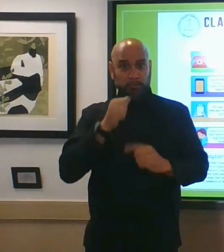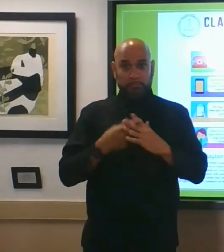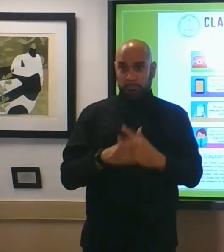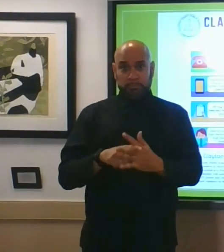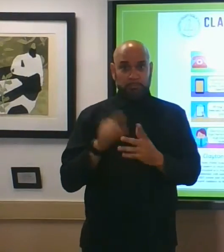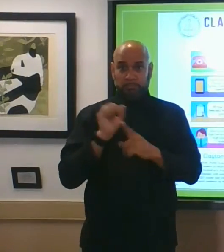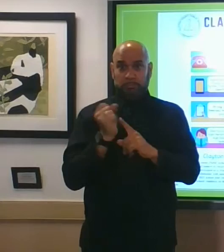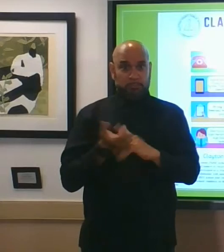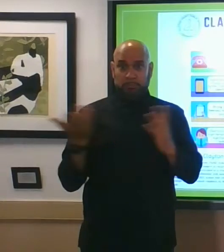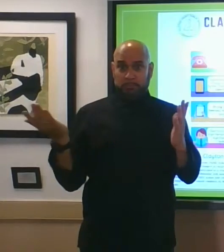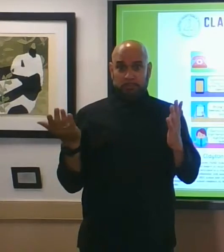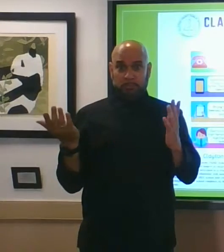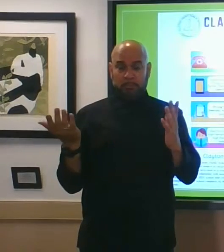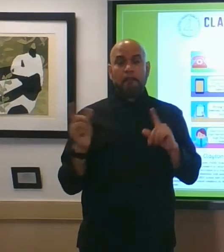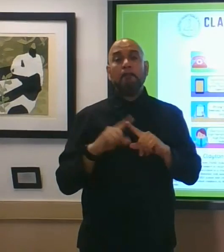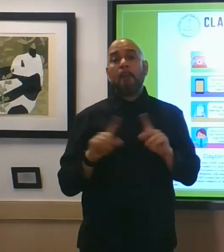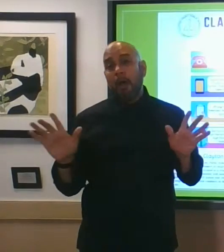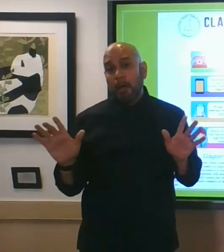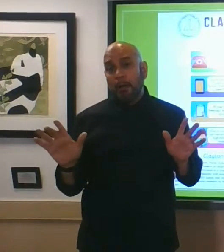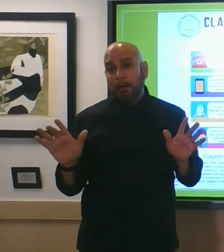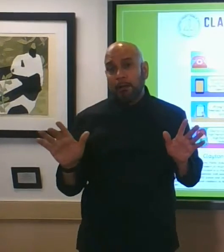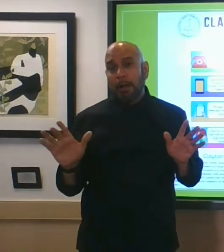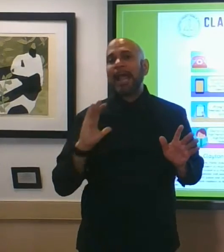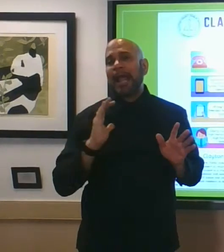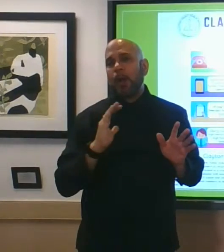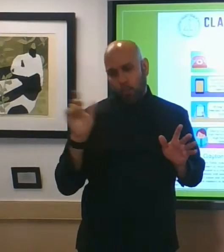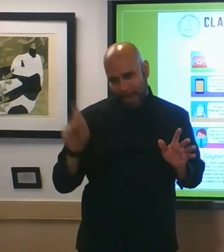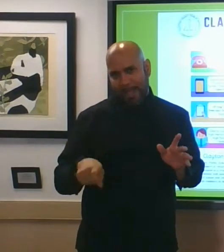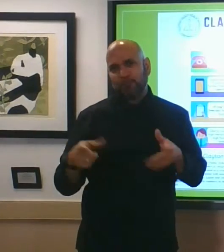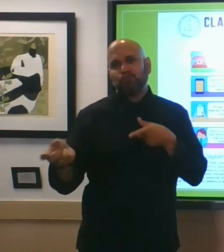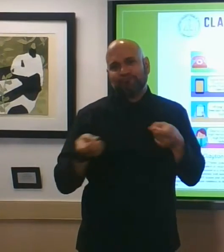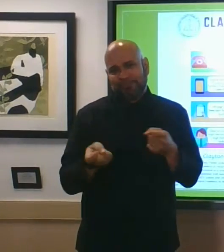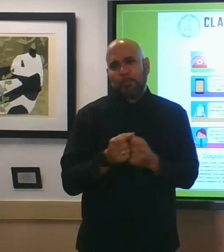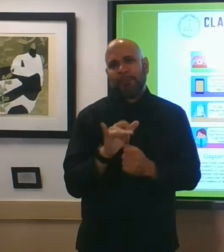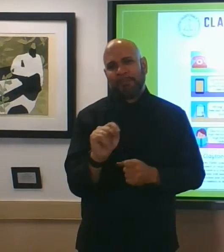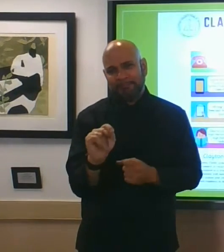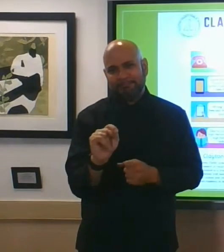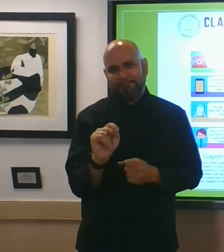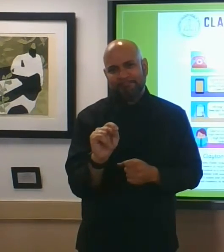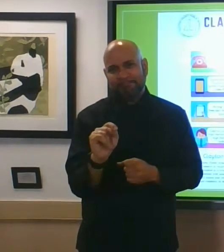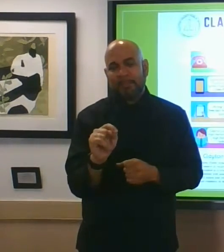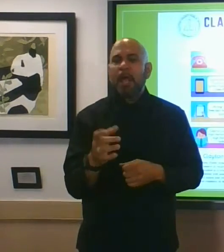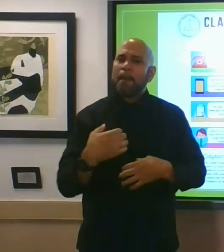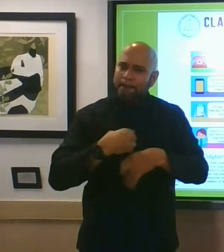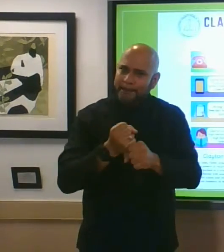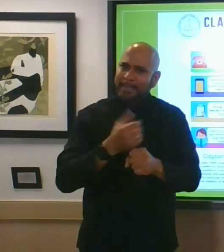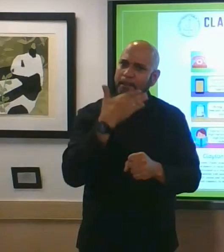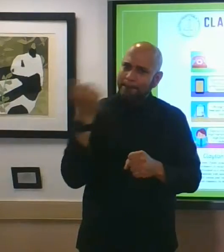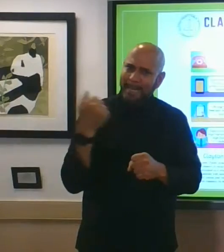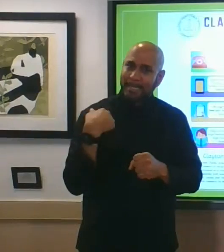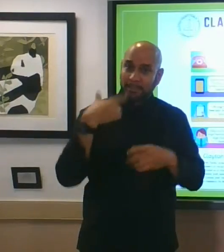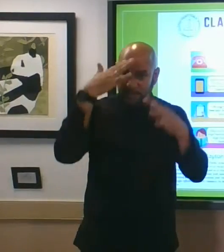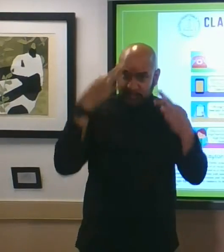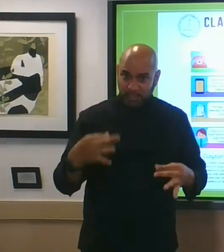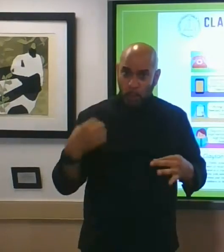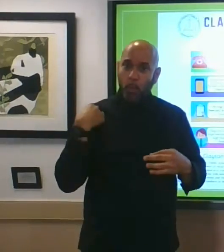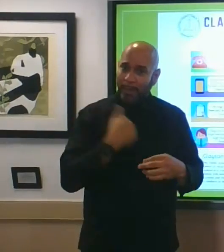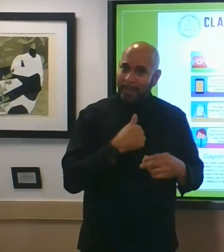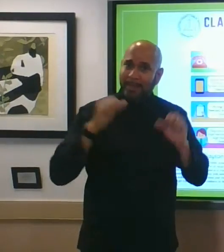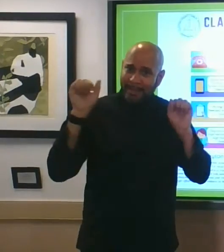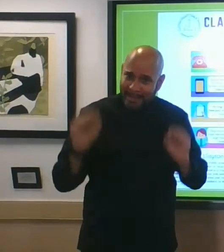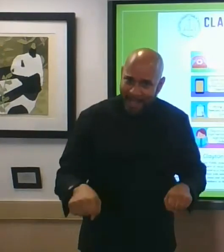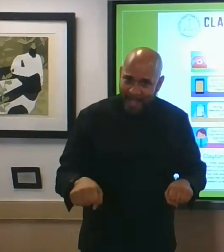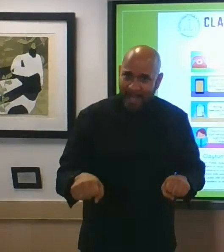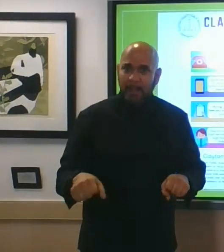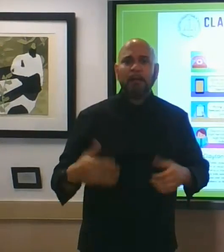but hey it's ours to deal with let's make the best decisions that we can make let's